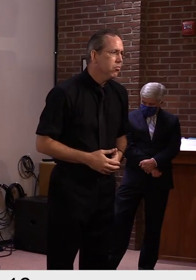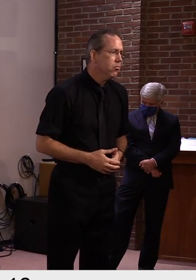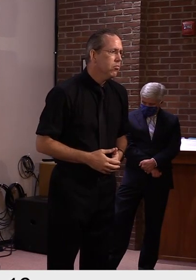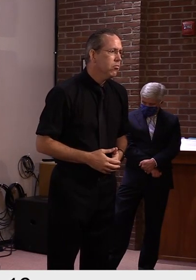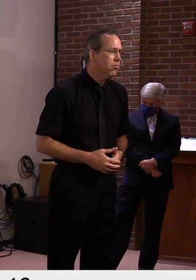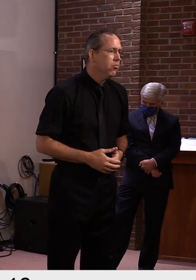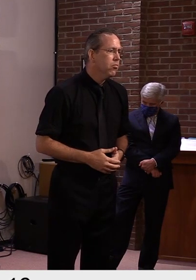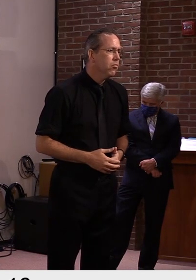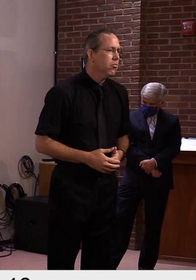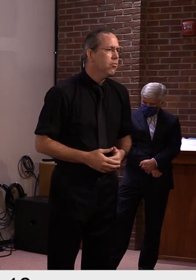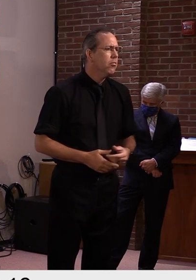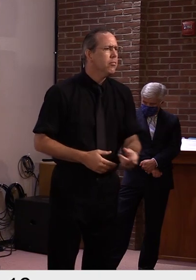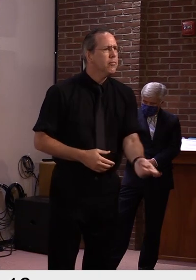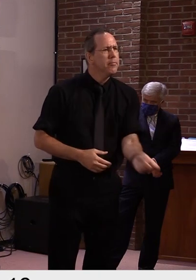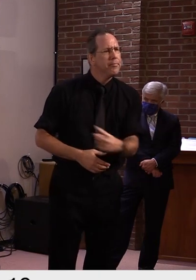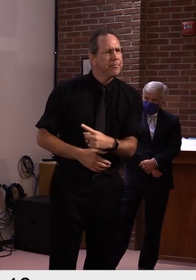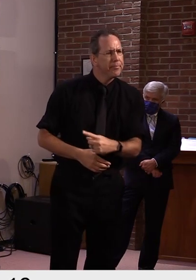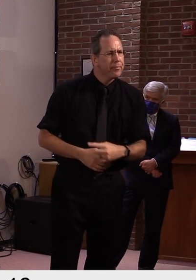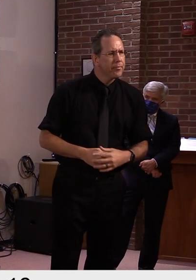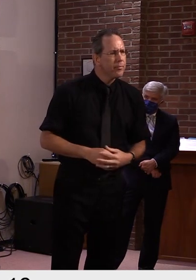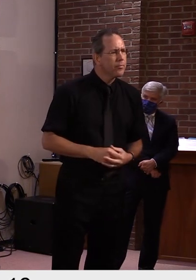Well, would you think it would be beneficial?